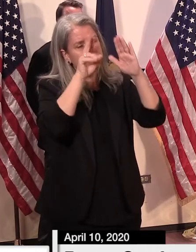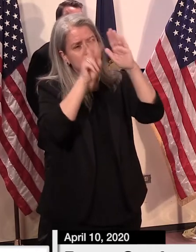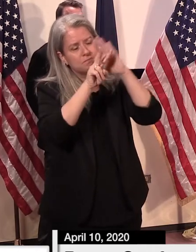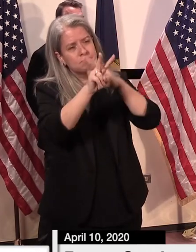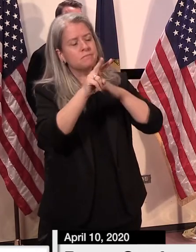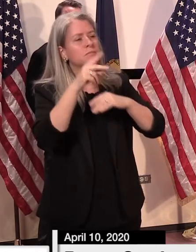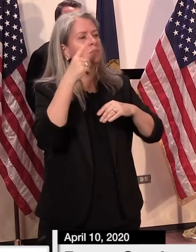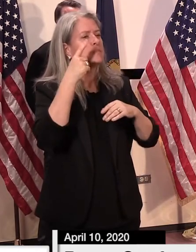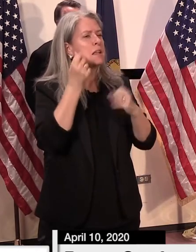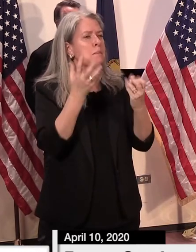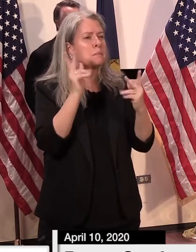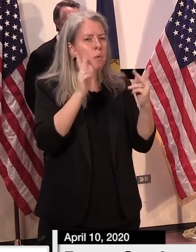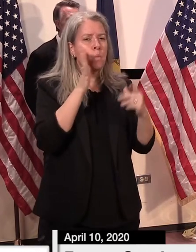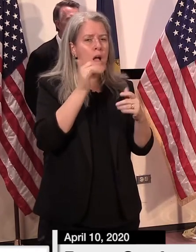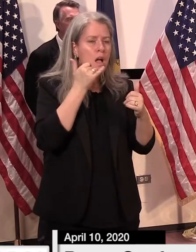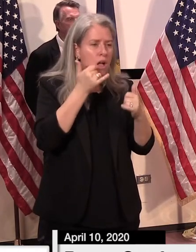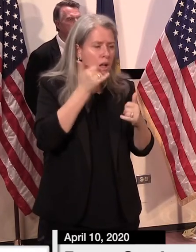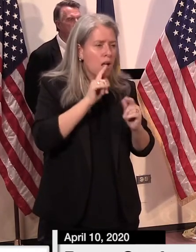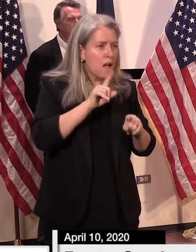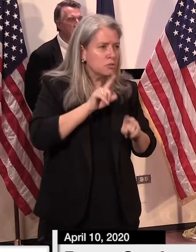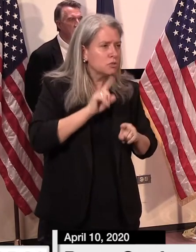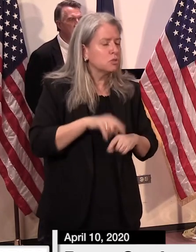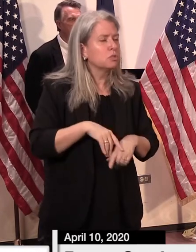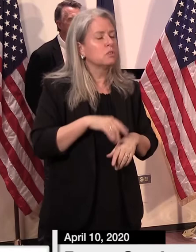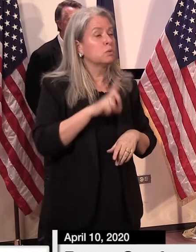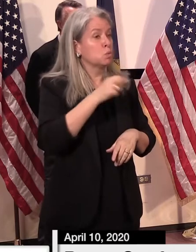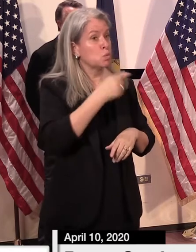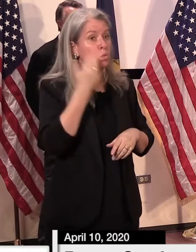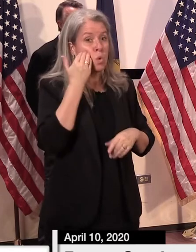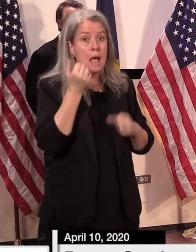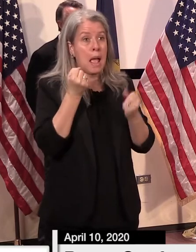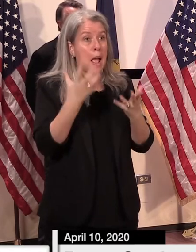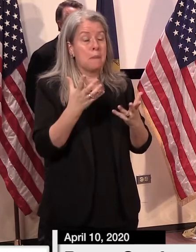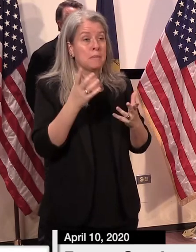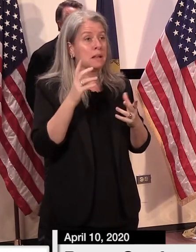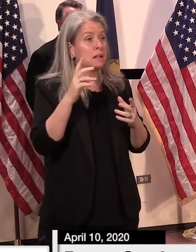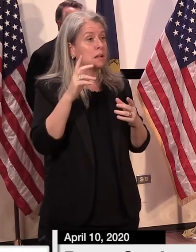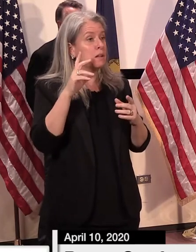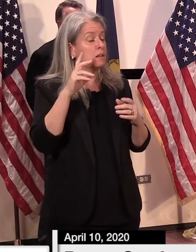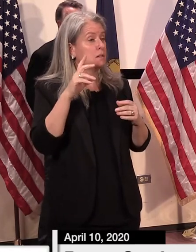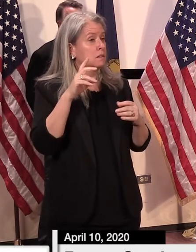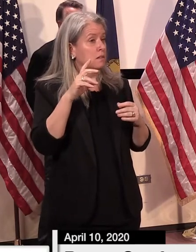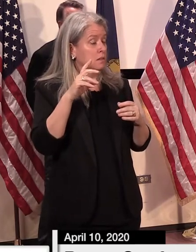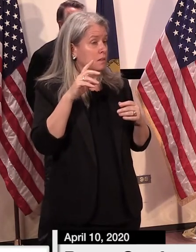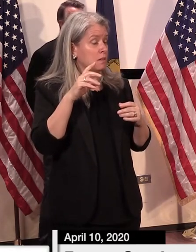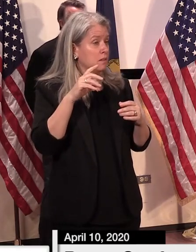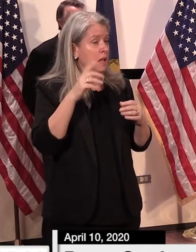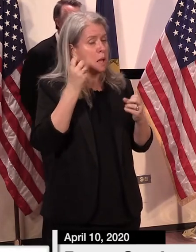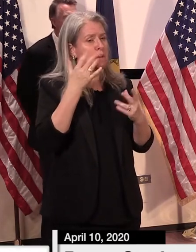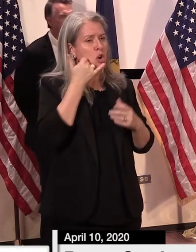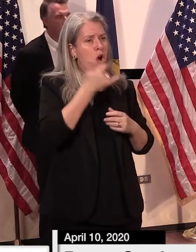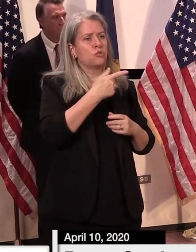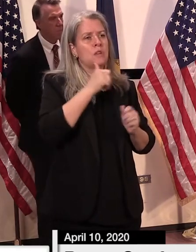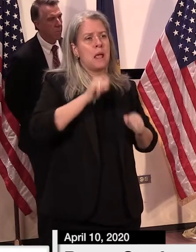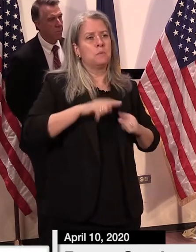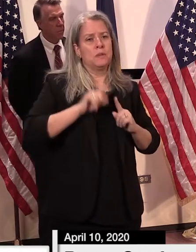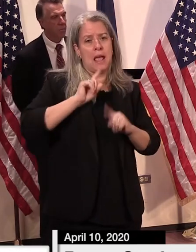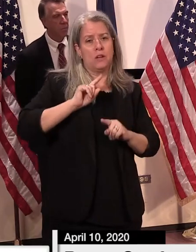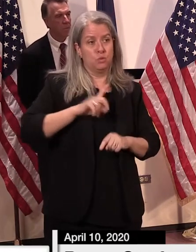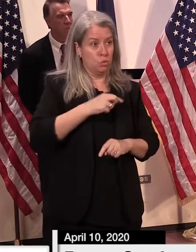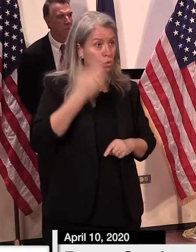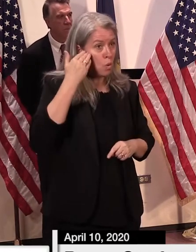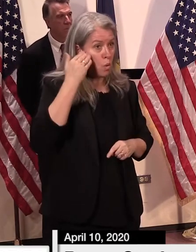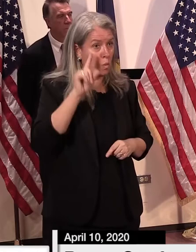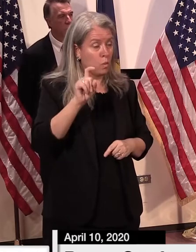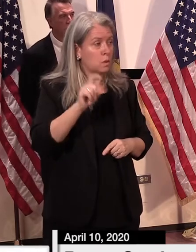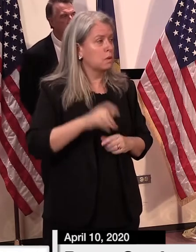answer calls and how much if you know yet um that could cut down on the number of calls going unanswered uh i